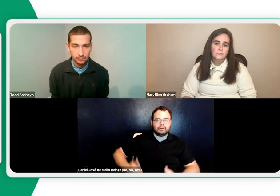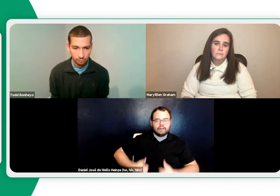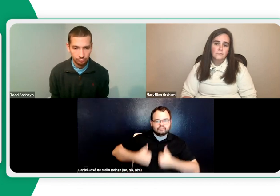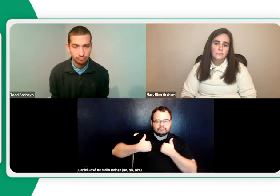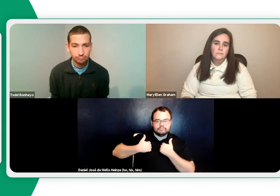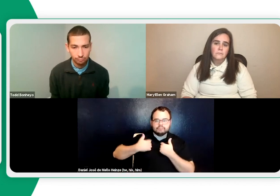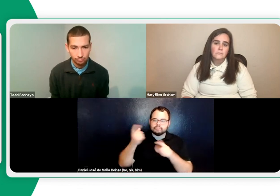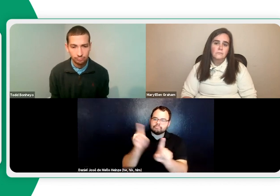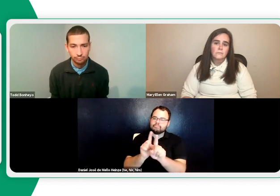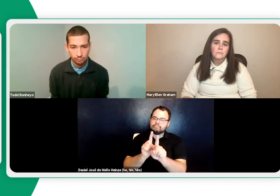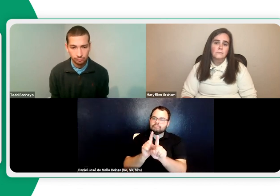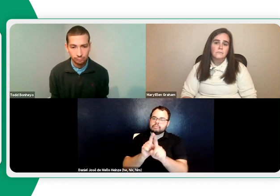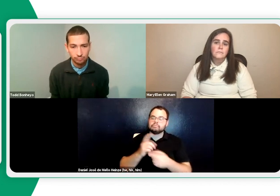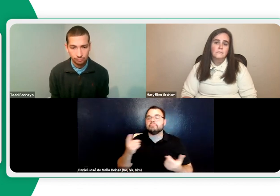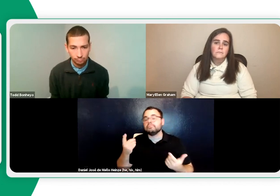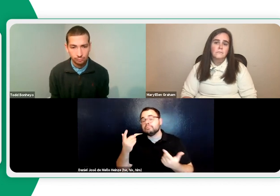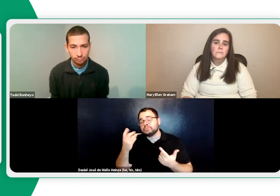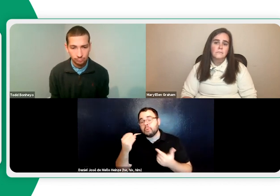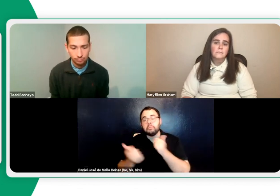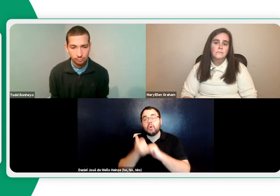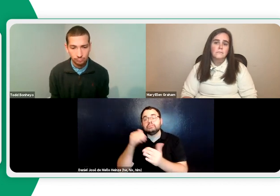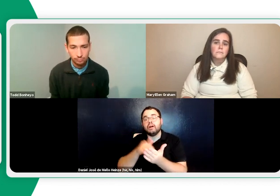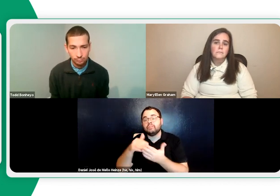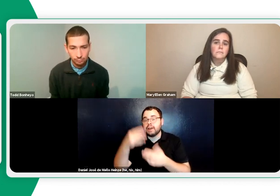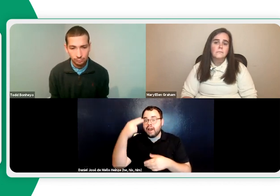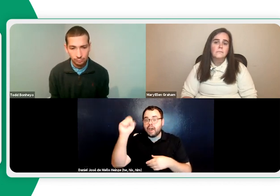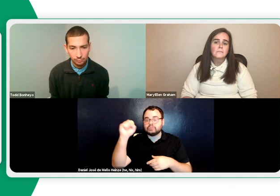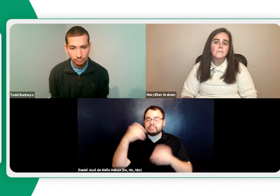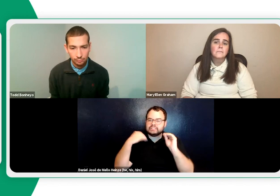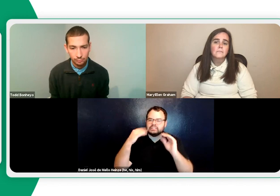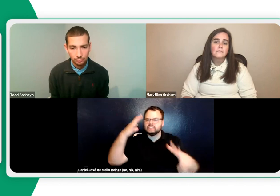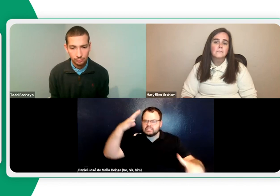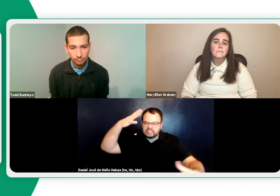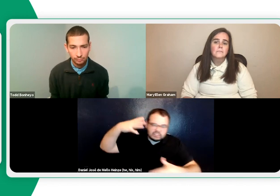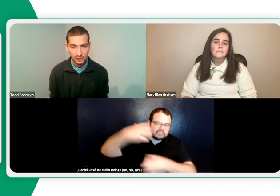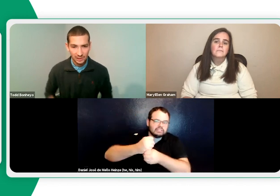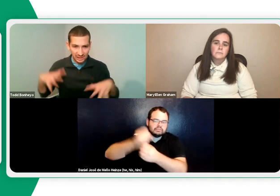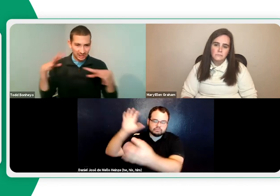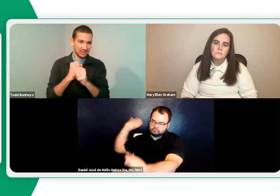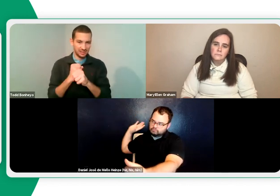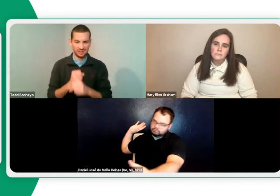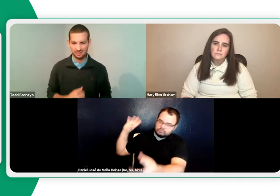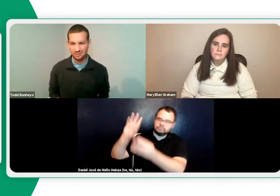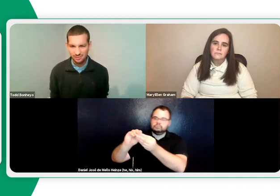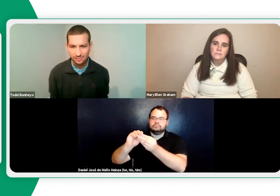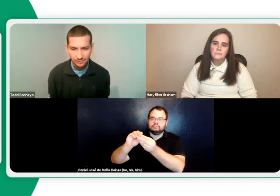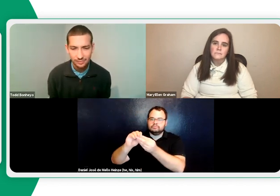and try to teach them that information that they would have learned throughout life had they had that language access.